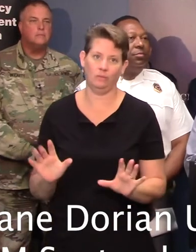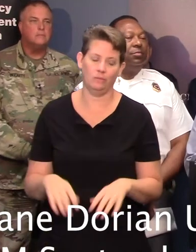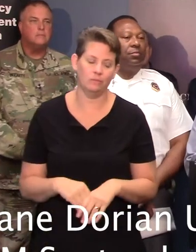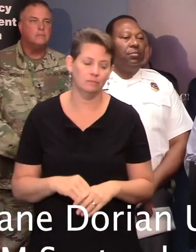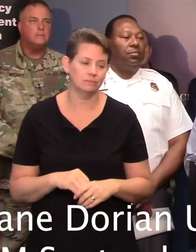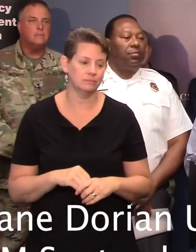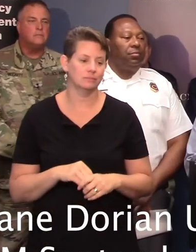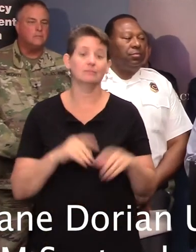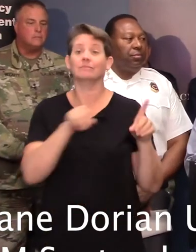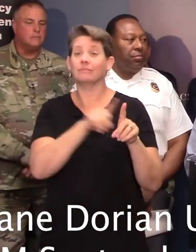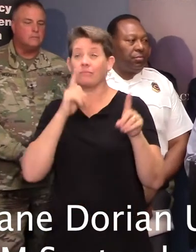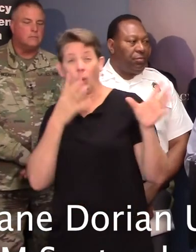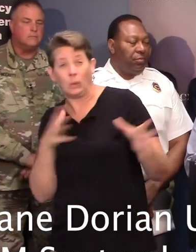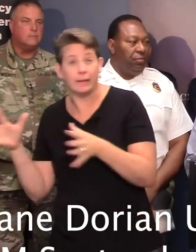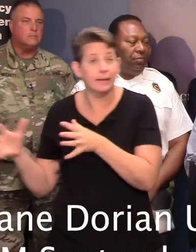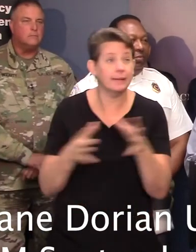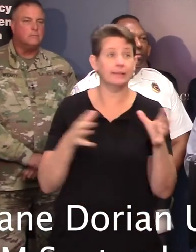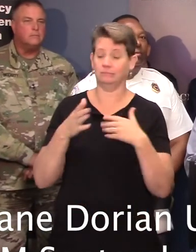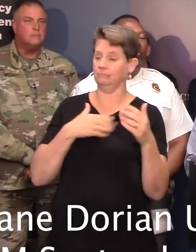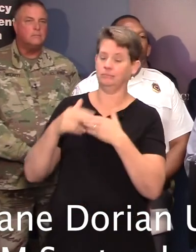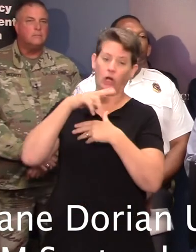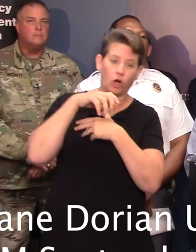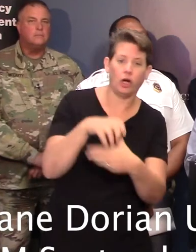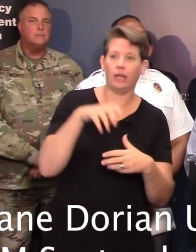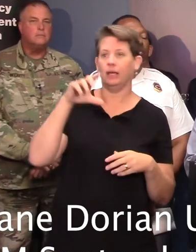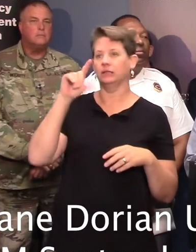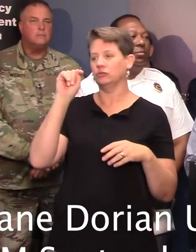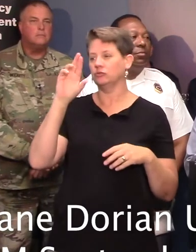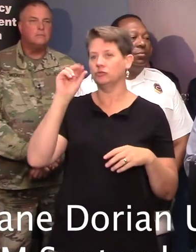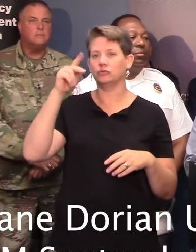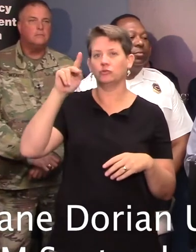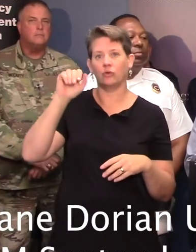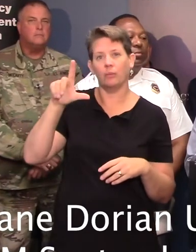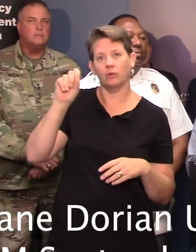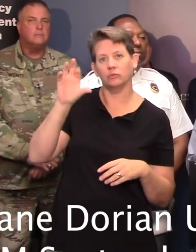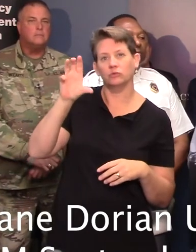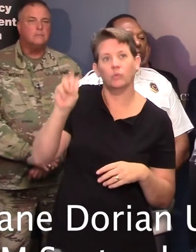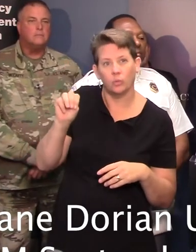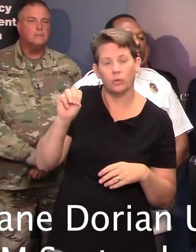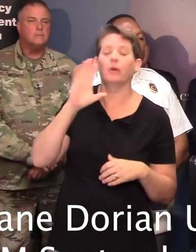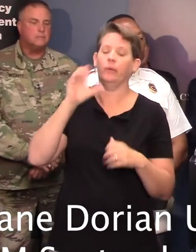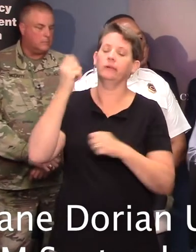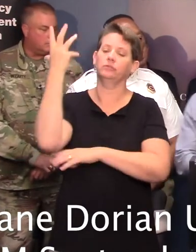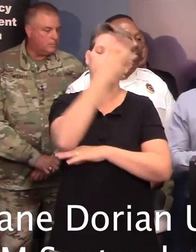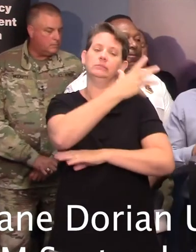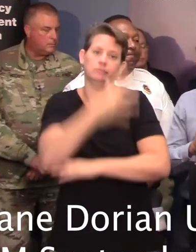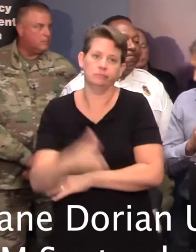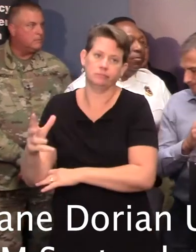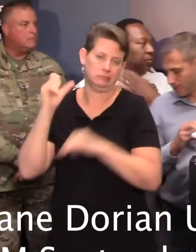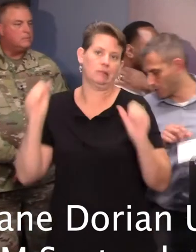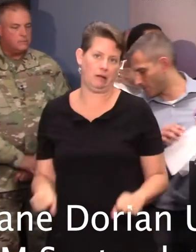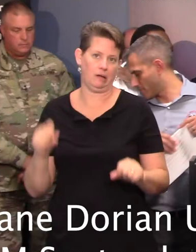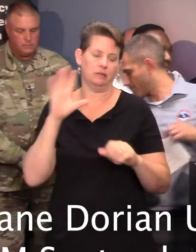strong hurricane-force winds or even tropical-storm-force winds will bring down trees and result in a lot of power outages as well. Thank you. Thank you